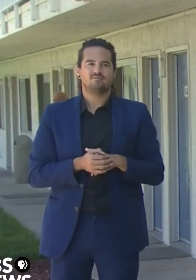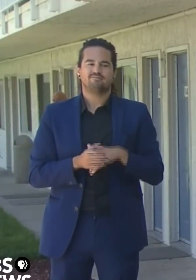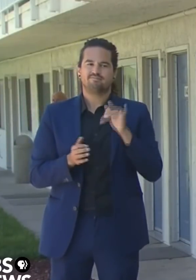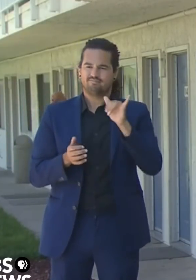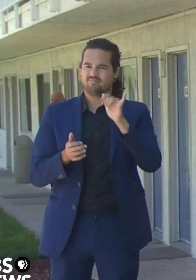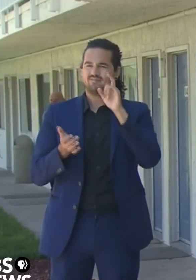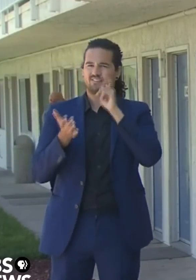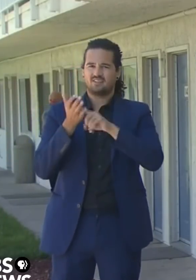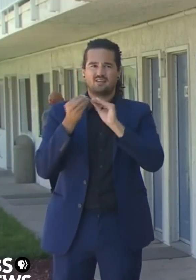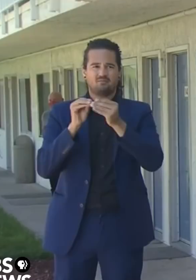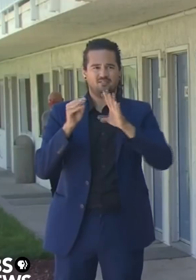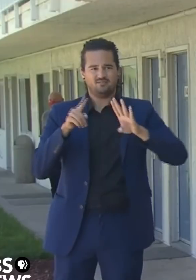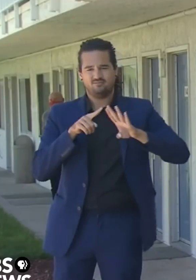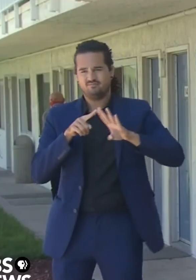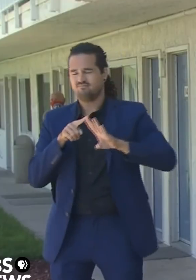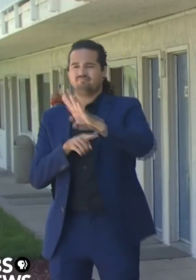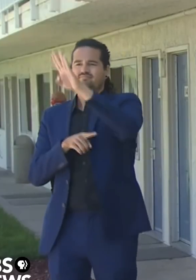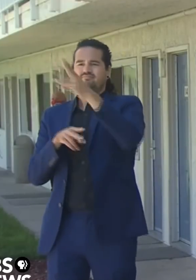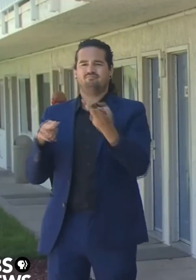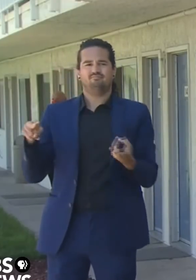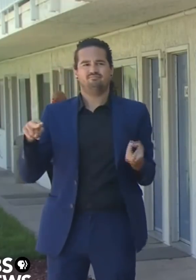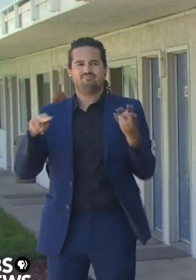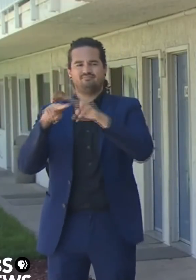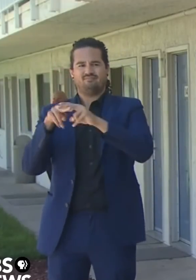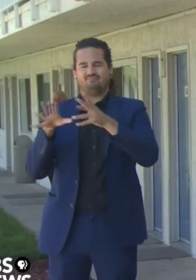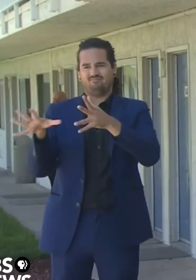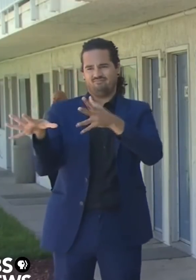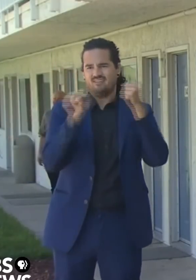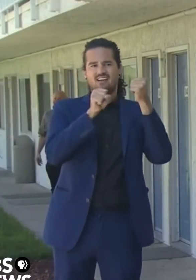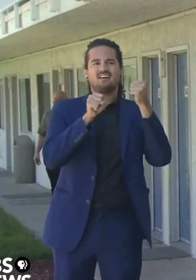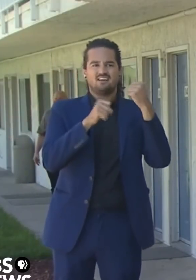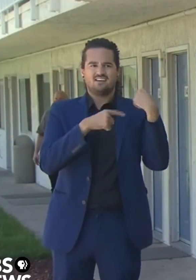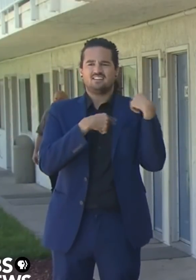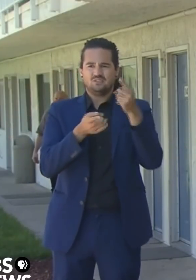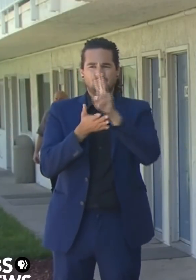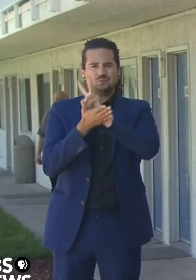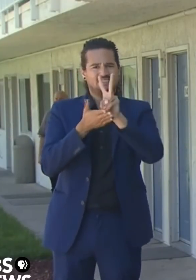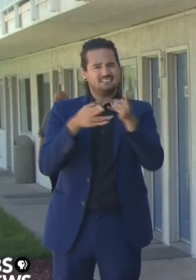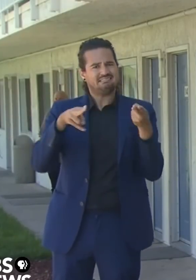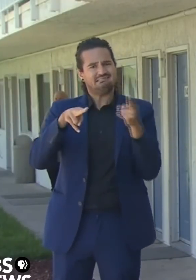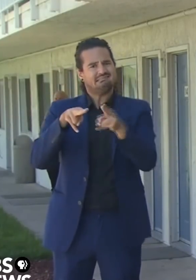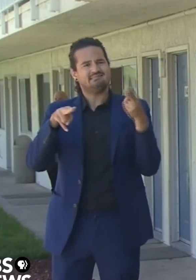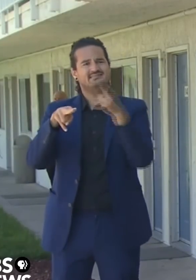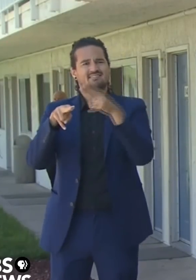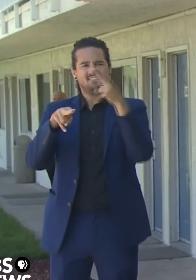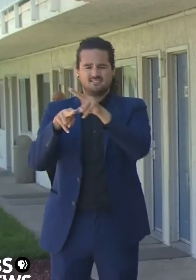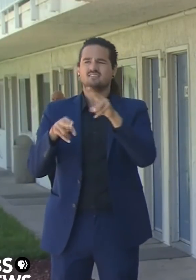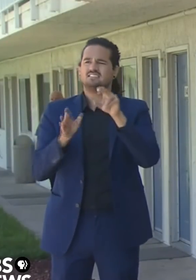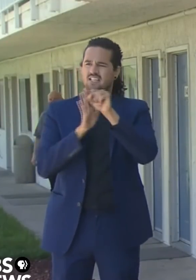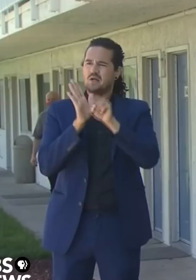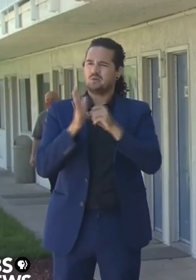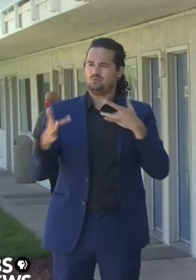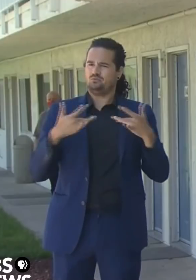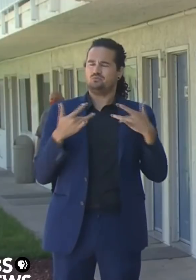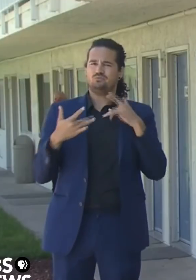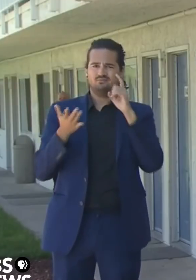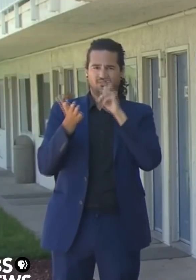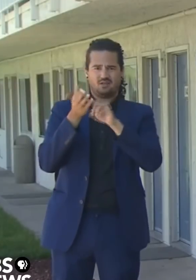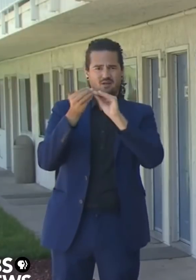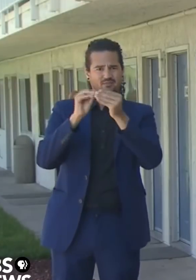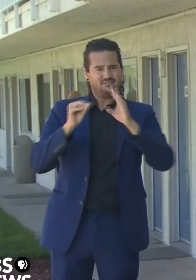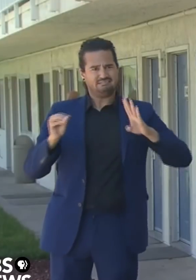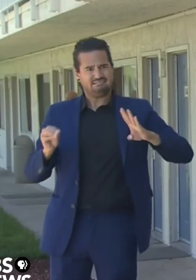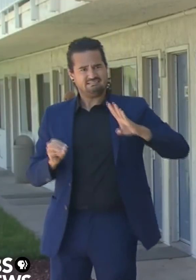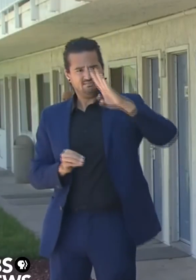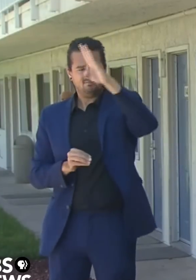rather consistently over the course of the last two weeks here in the state of California. In particular concern is the issue of number